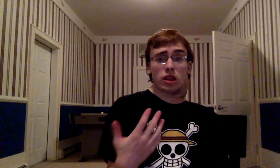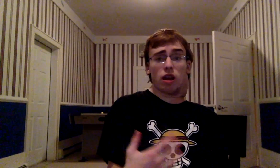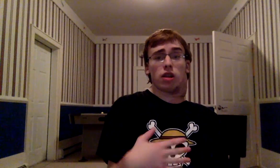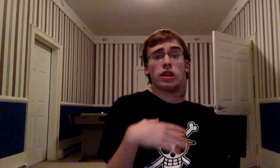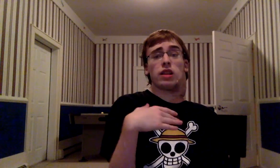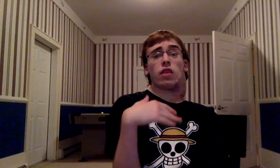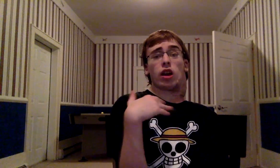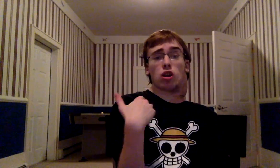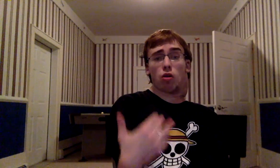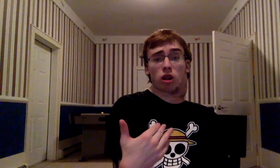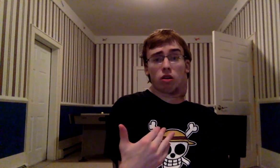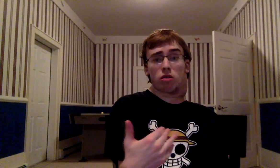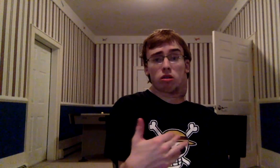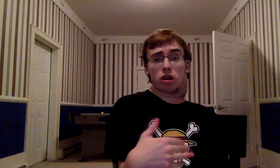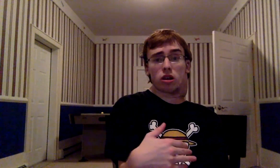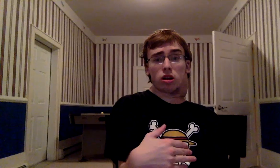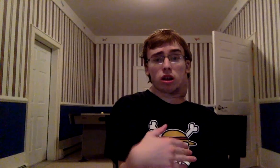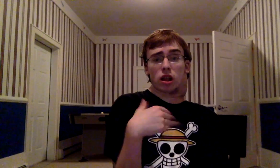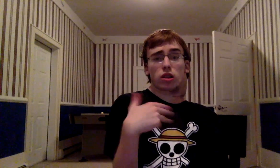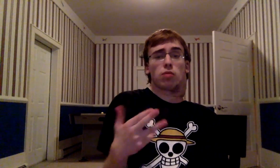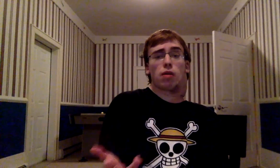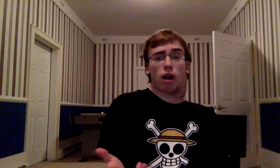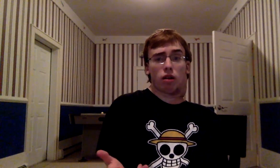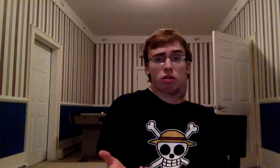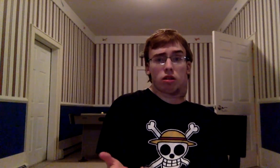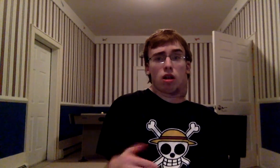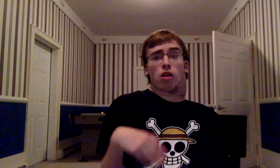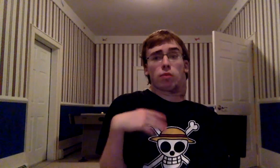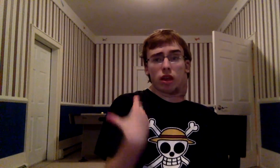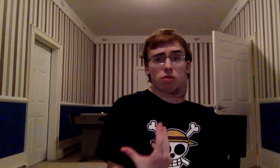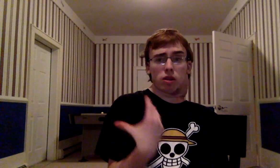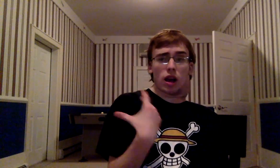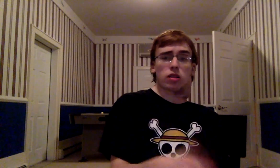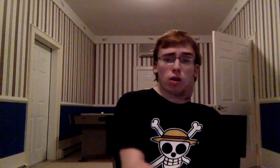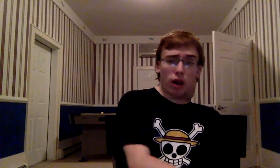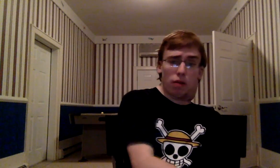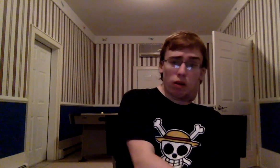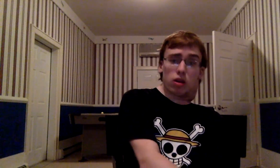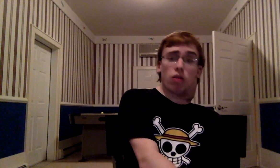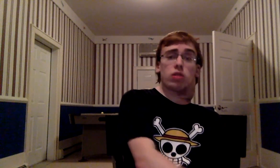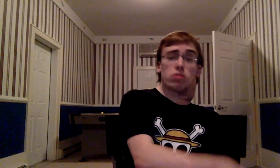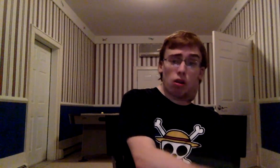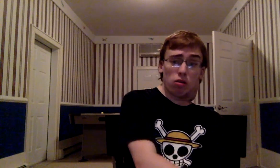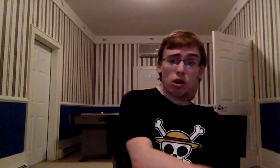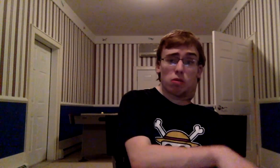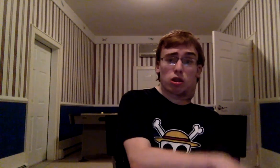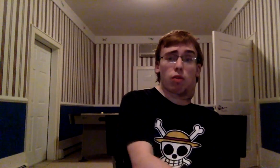years And this isn't like Naruto It's not doing well Bleach was not doing as well as Naruto Naruto was doing